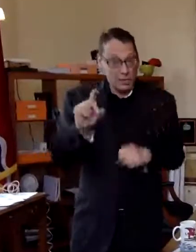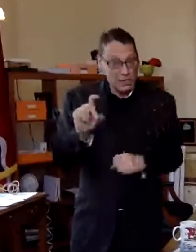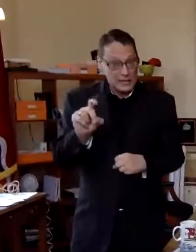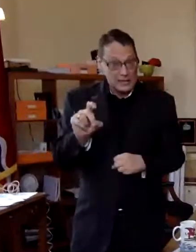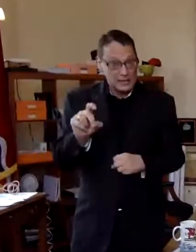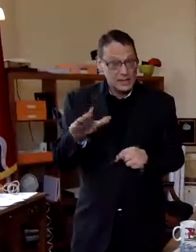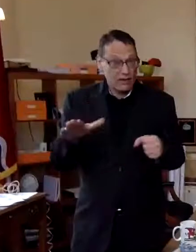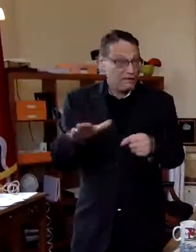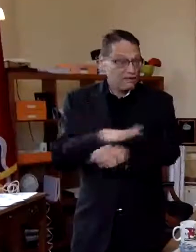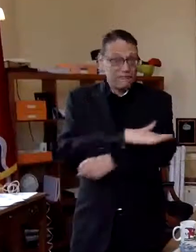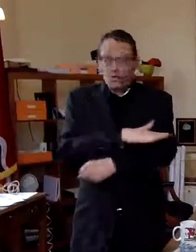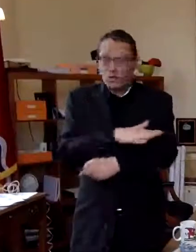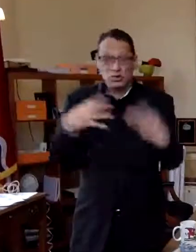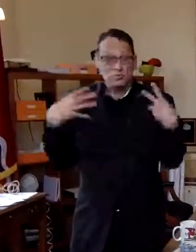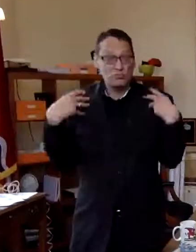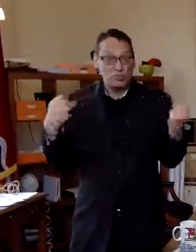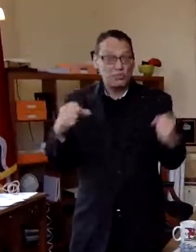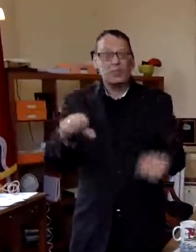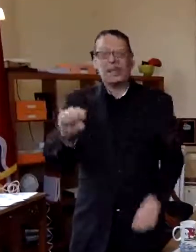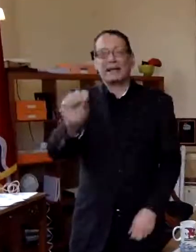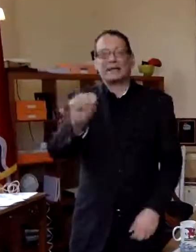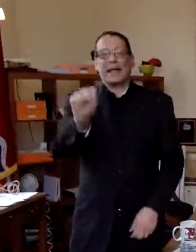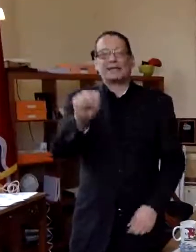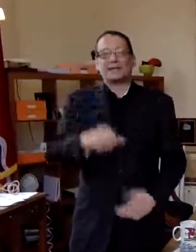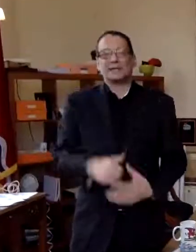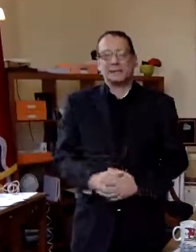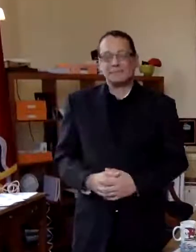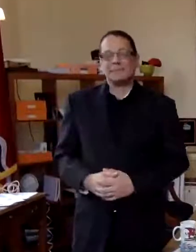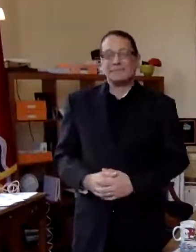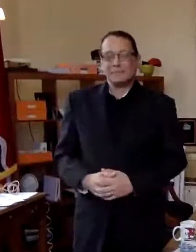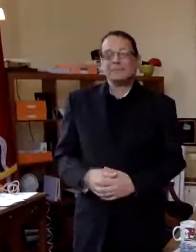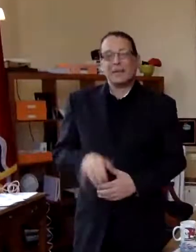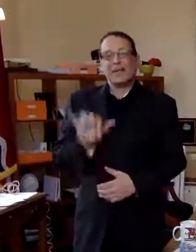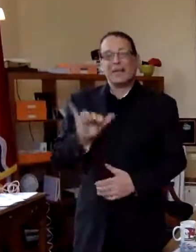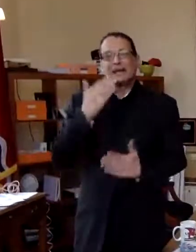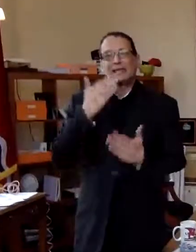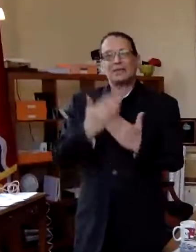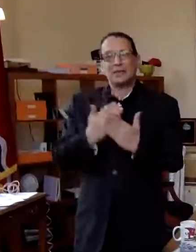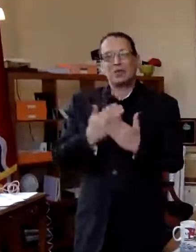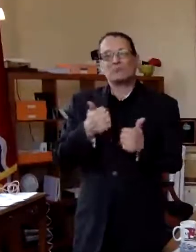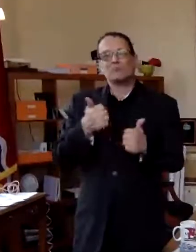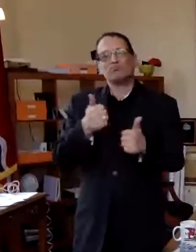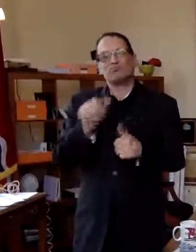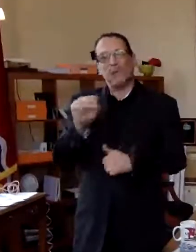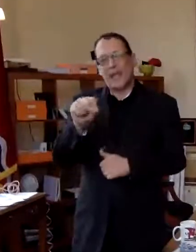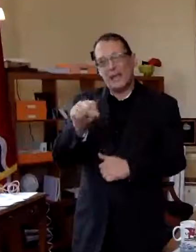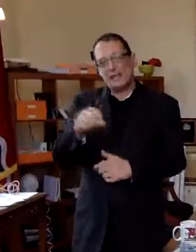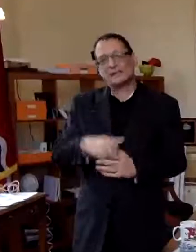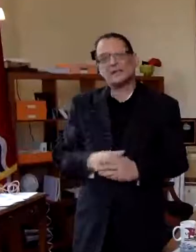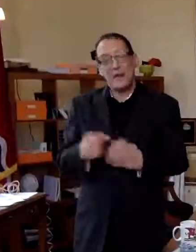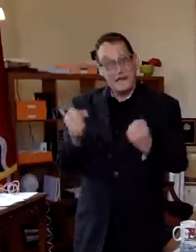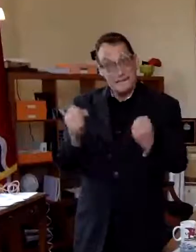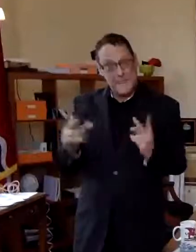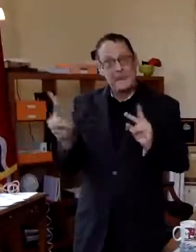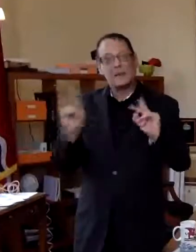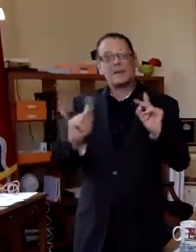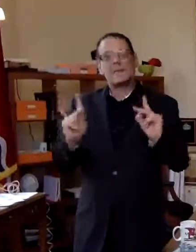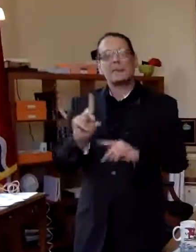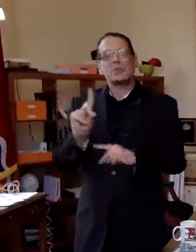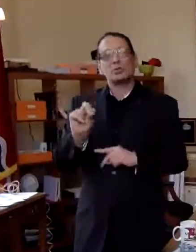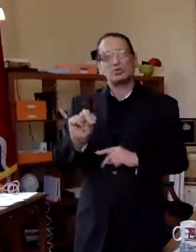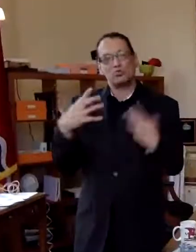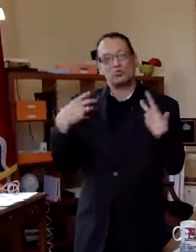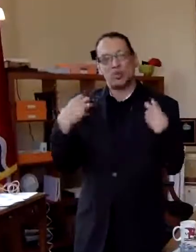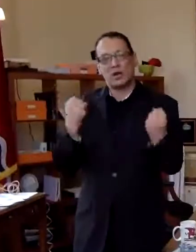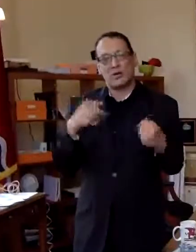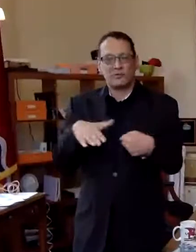making like a full yes full recovery yes i mean that is the good news many people do recover from covet